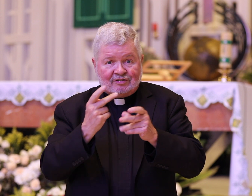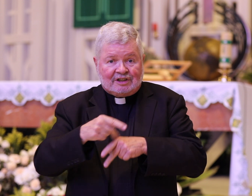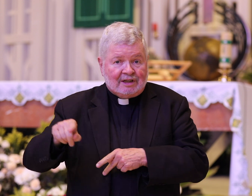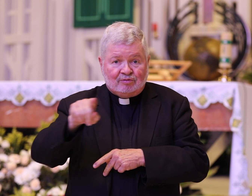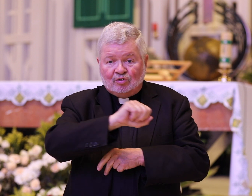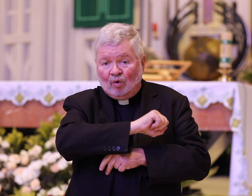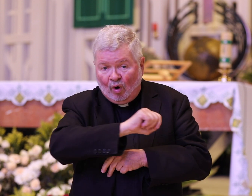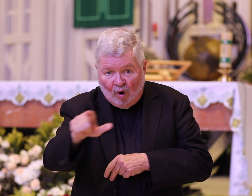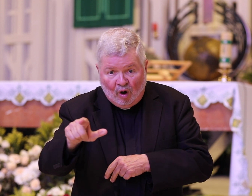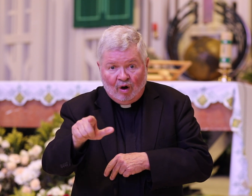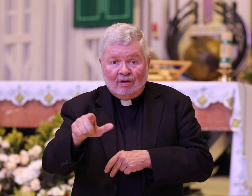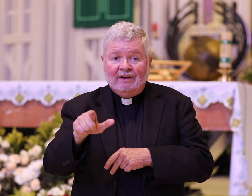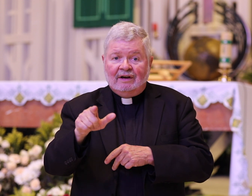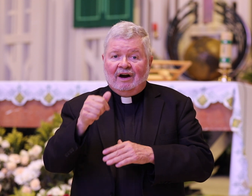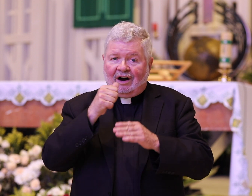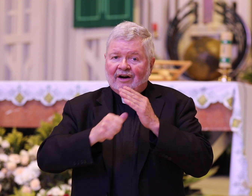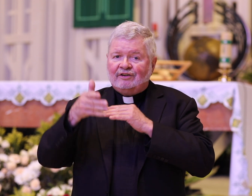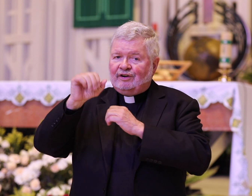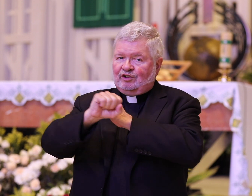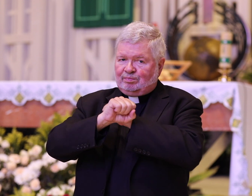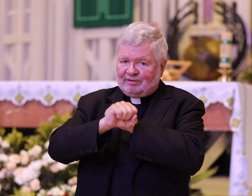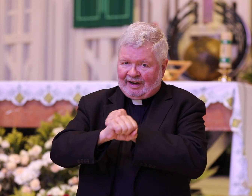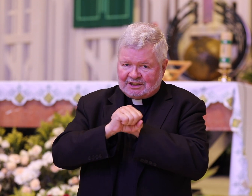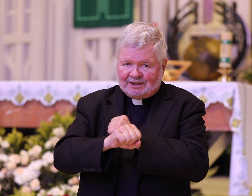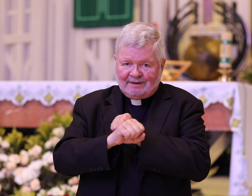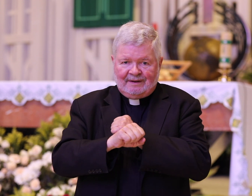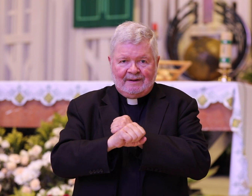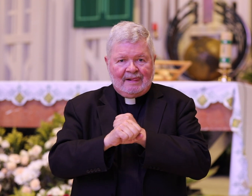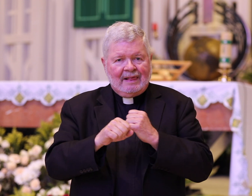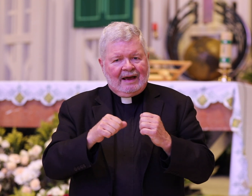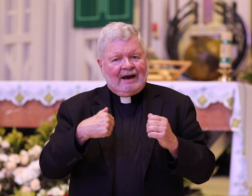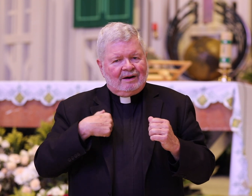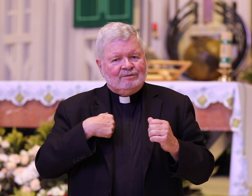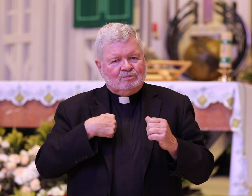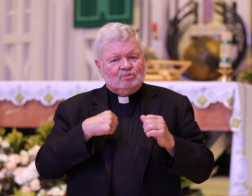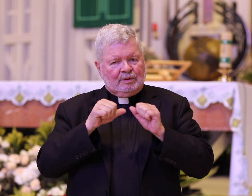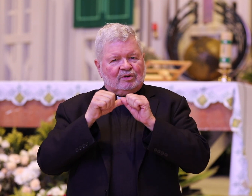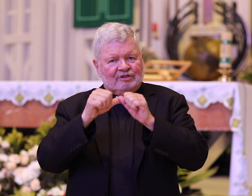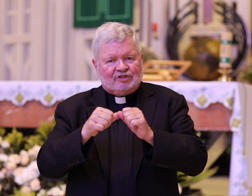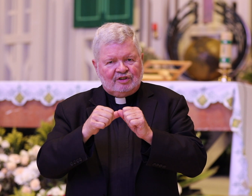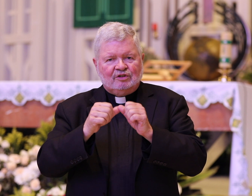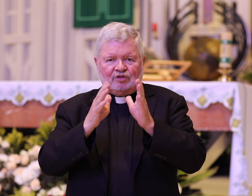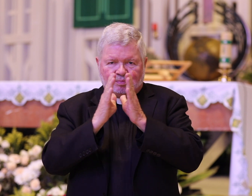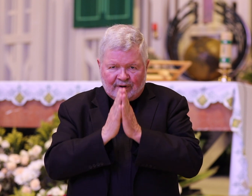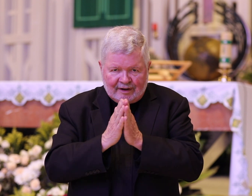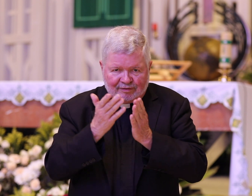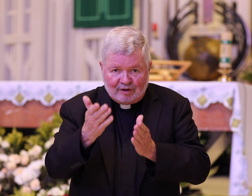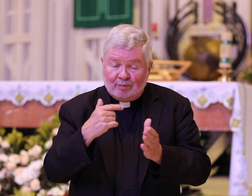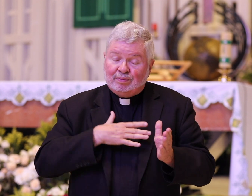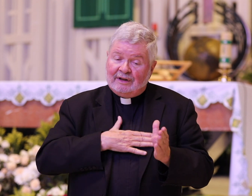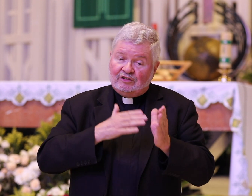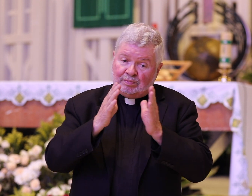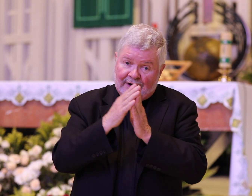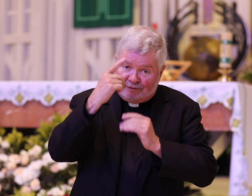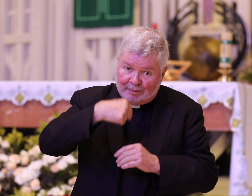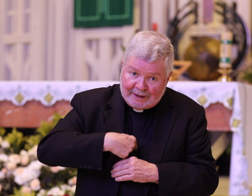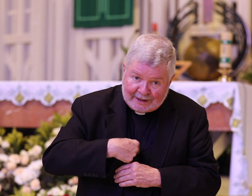and keeps you all under his protection we will continue to pray for you please pray for me